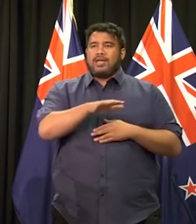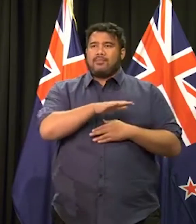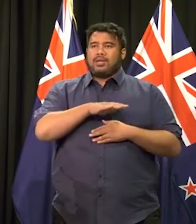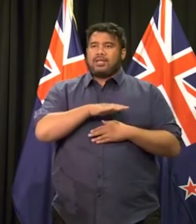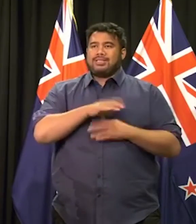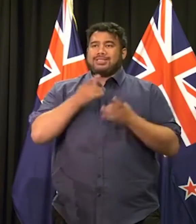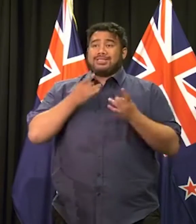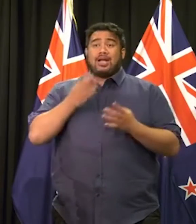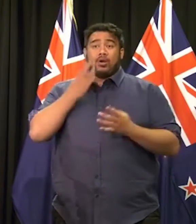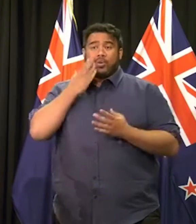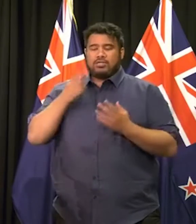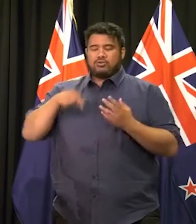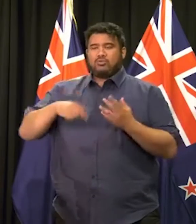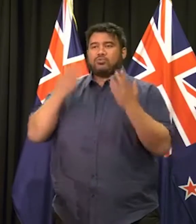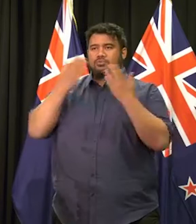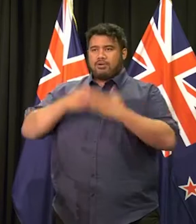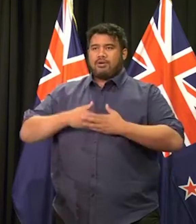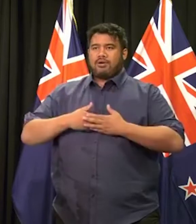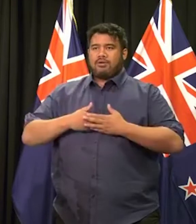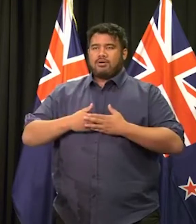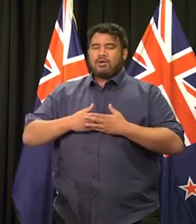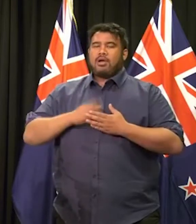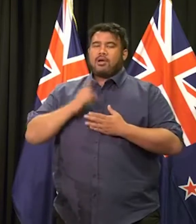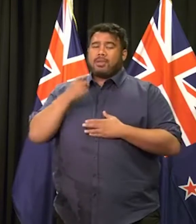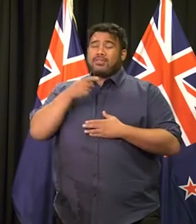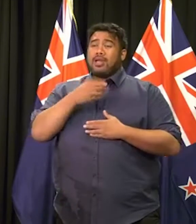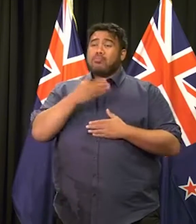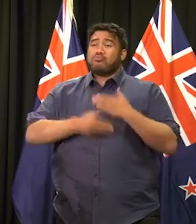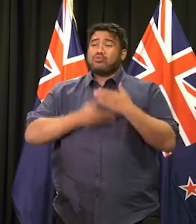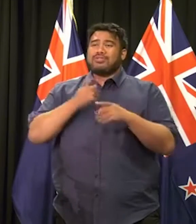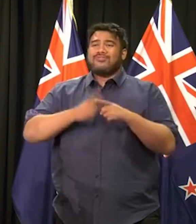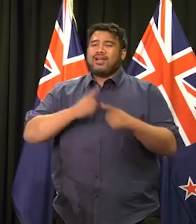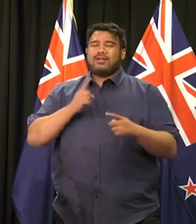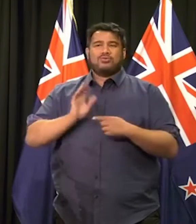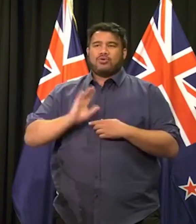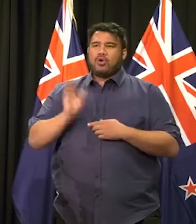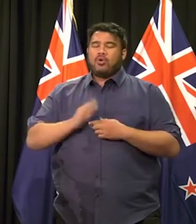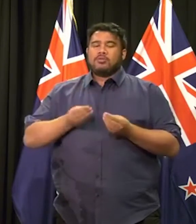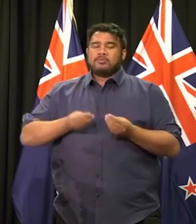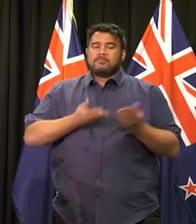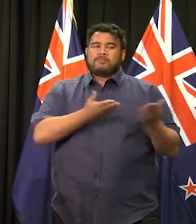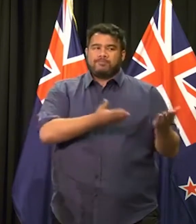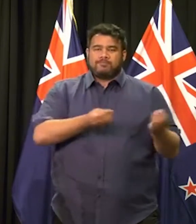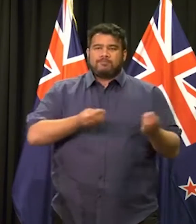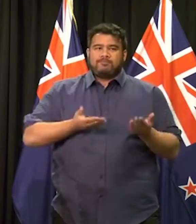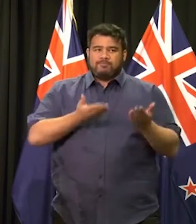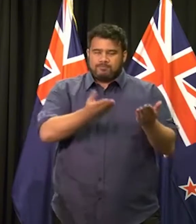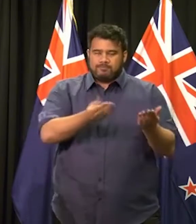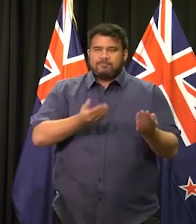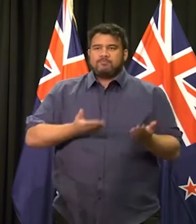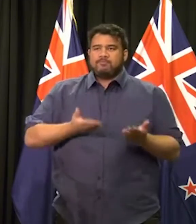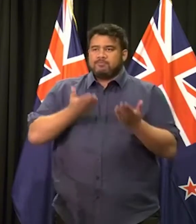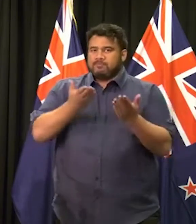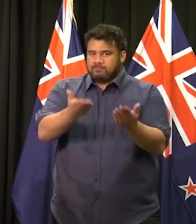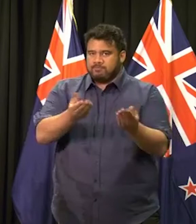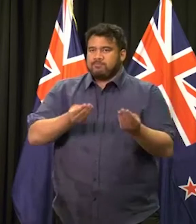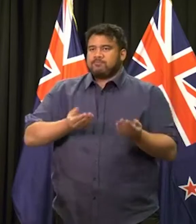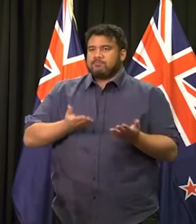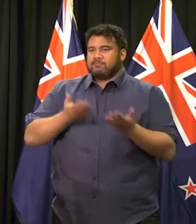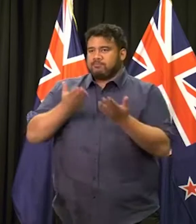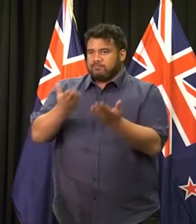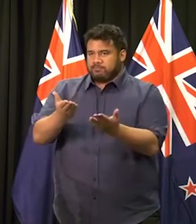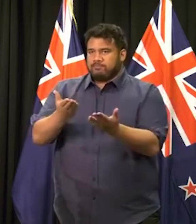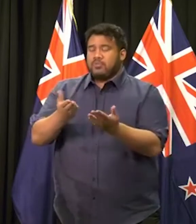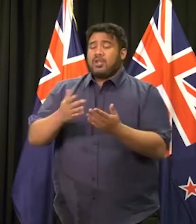It is likely, however, to be a small number to begin with. It is the expectation that all